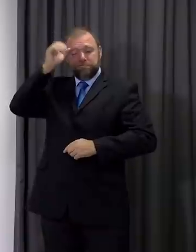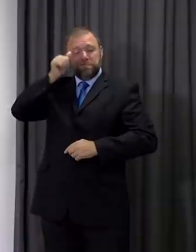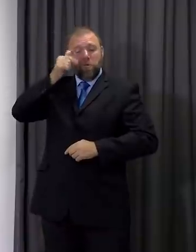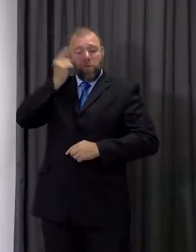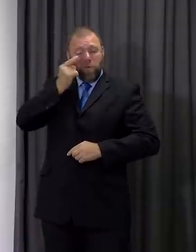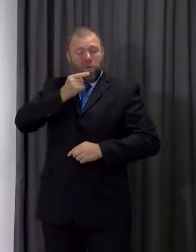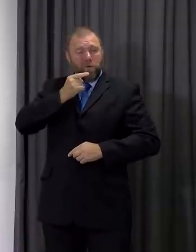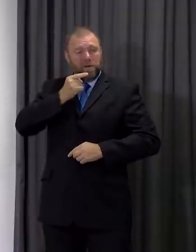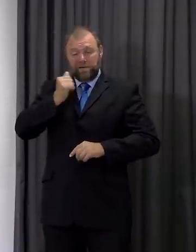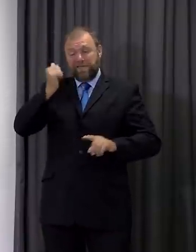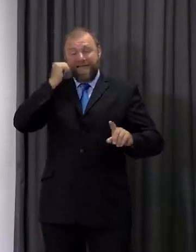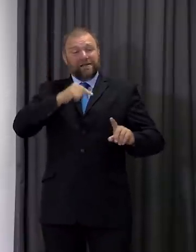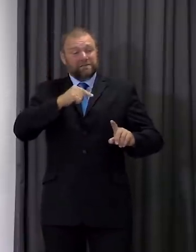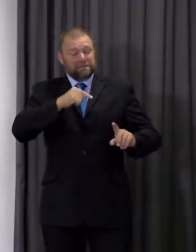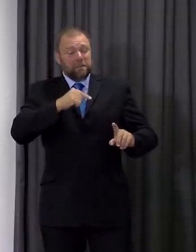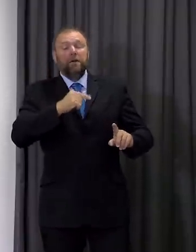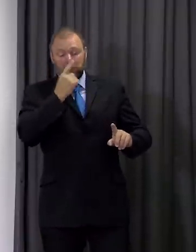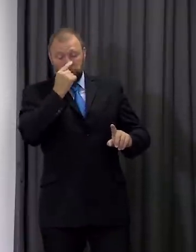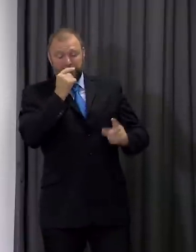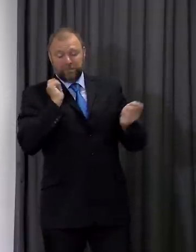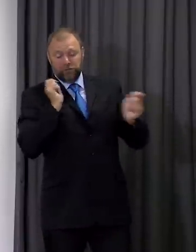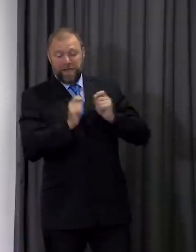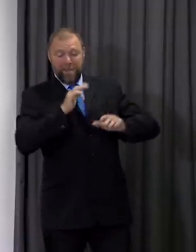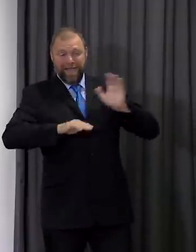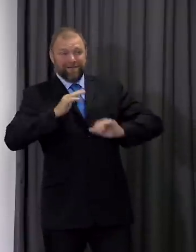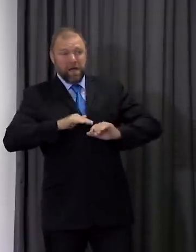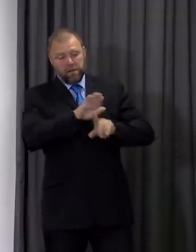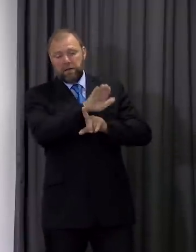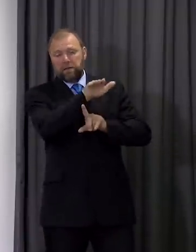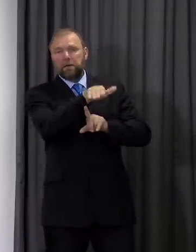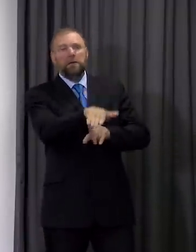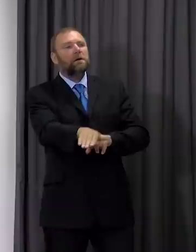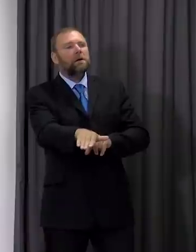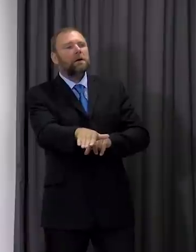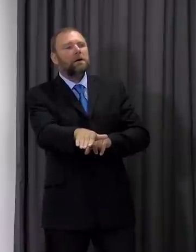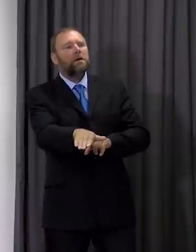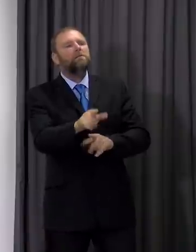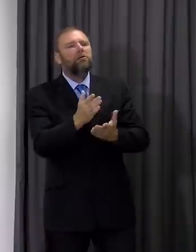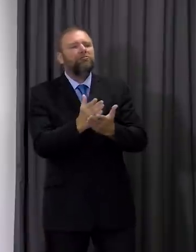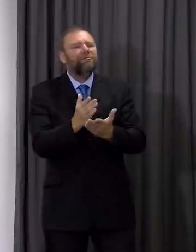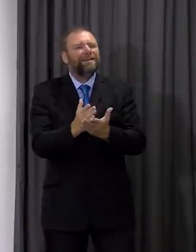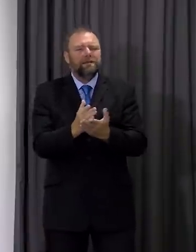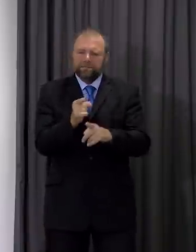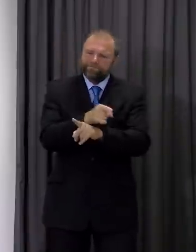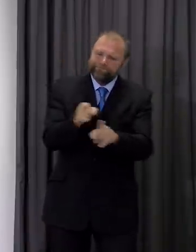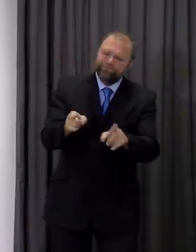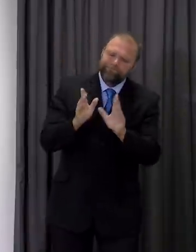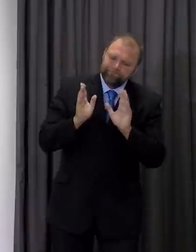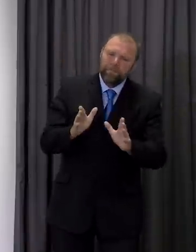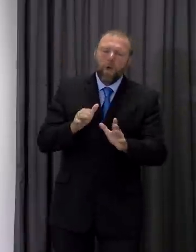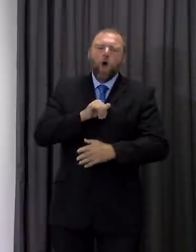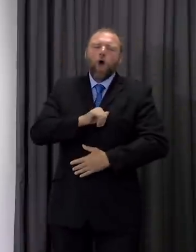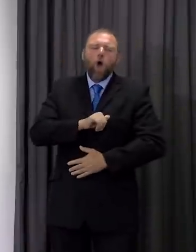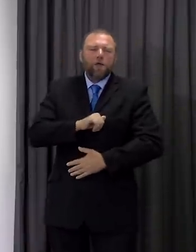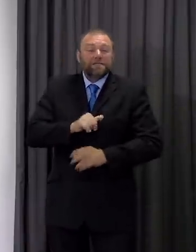we now have to be able to introduce those measures earlier. And it's really important that people are honest with contact tracers when they have